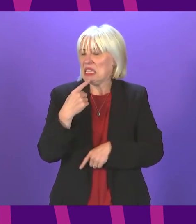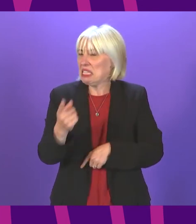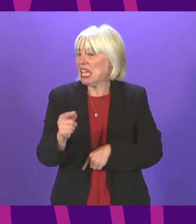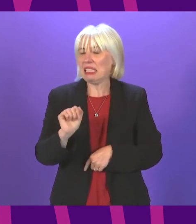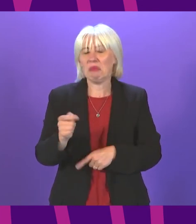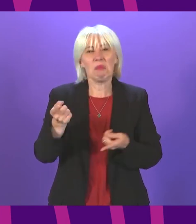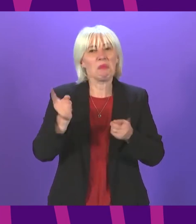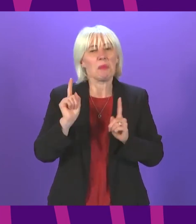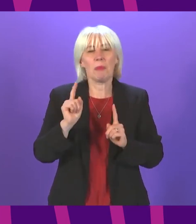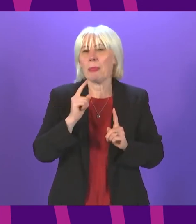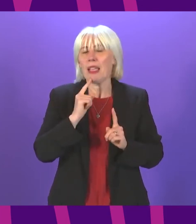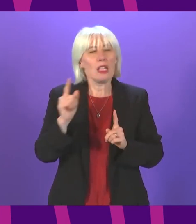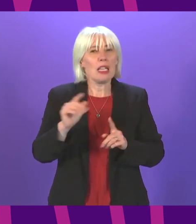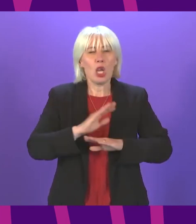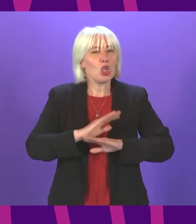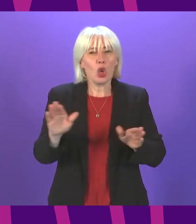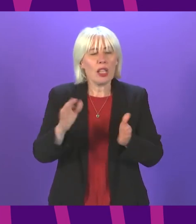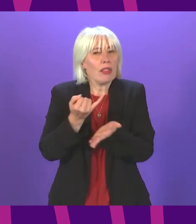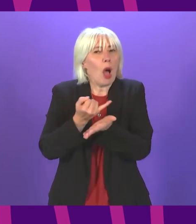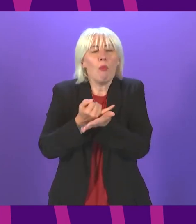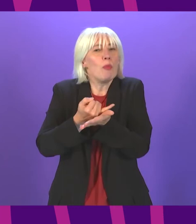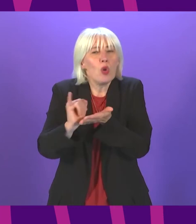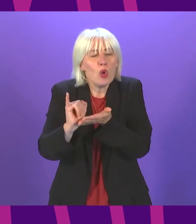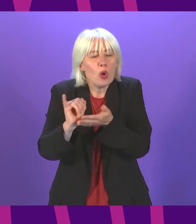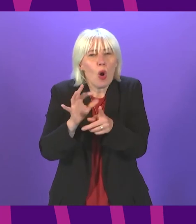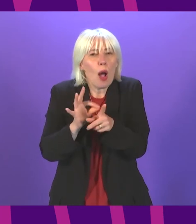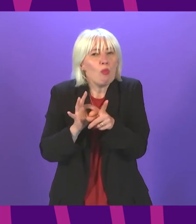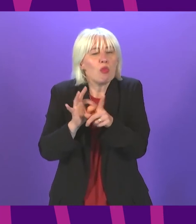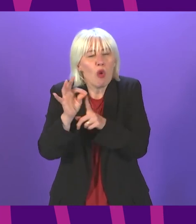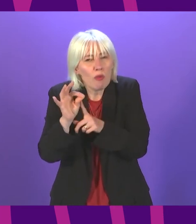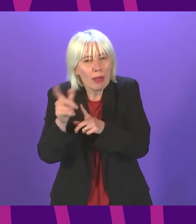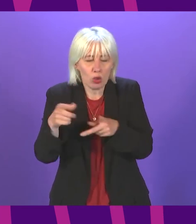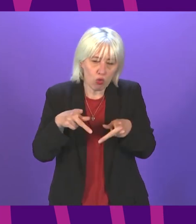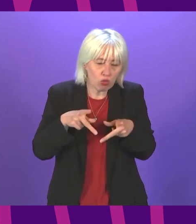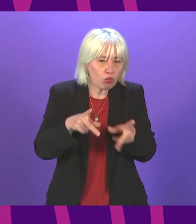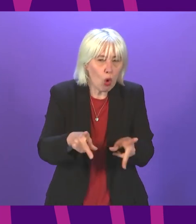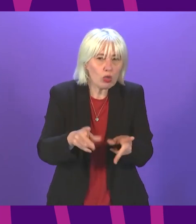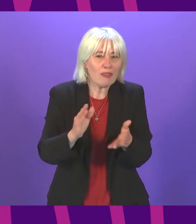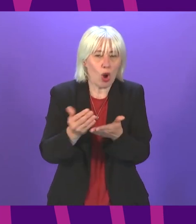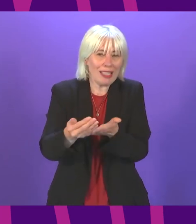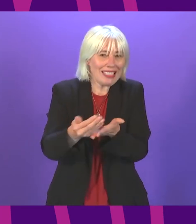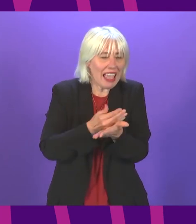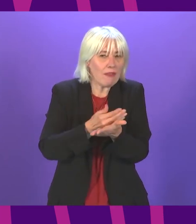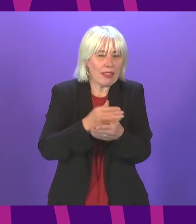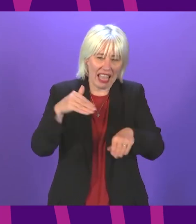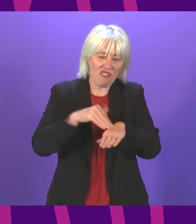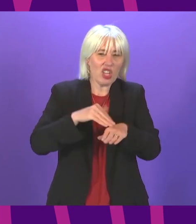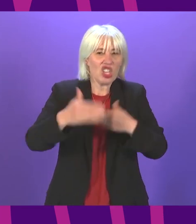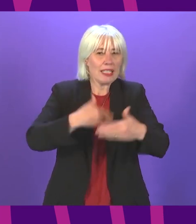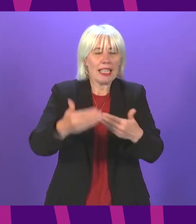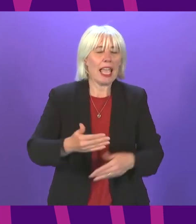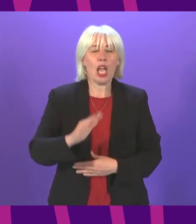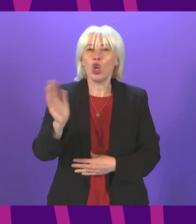does not oppose improvements on the roads on the grounds of safety and efficiency specifically